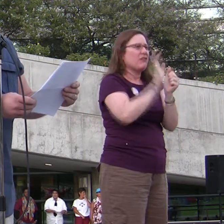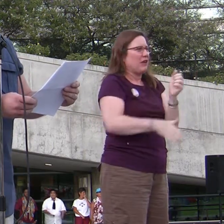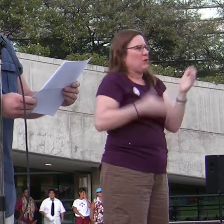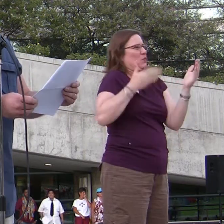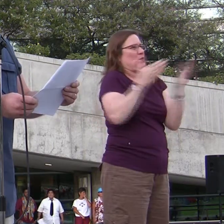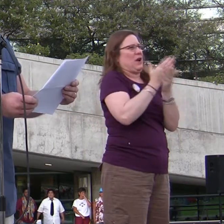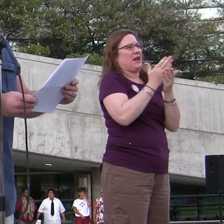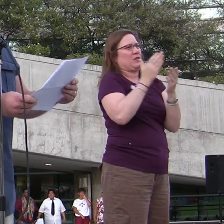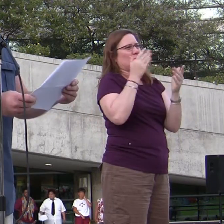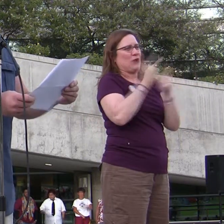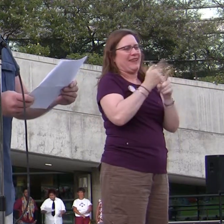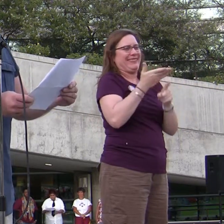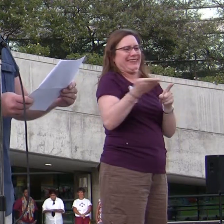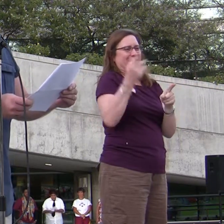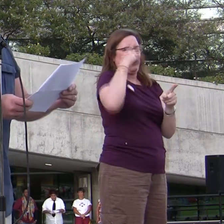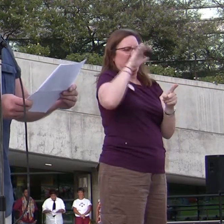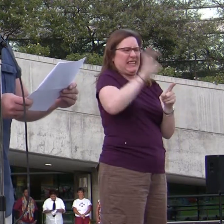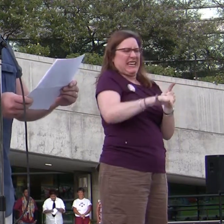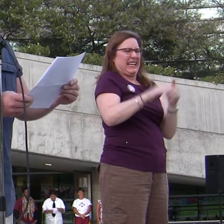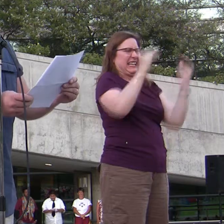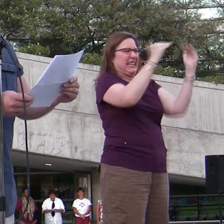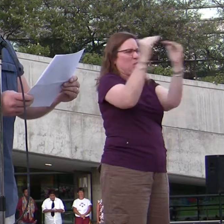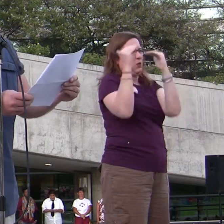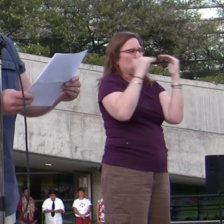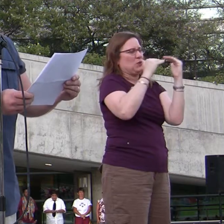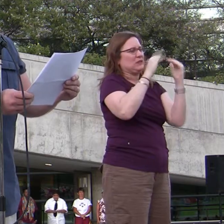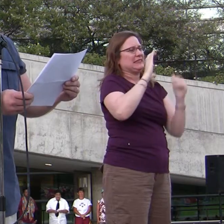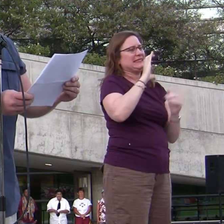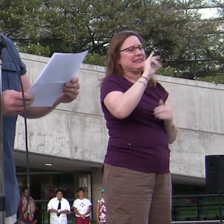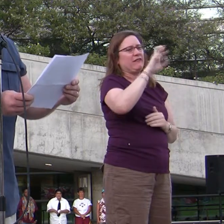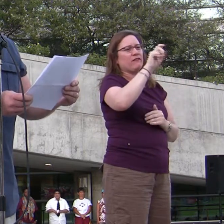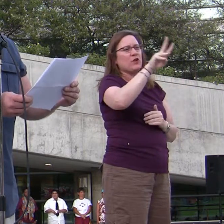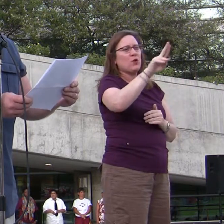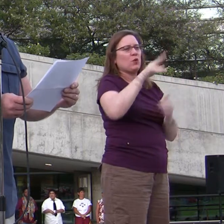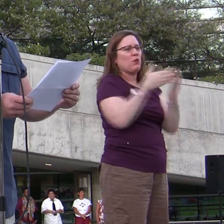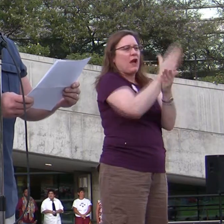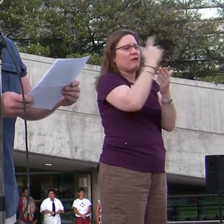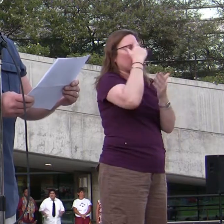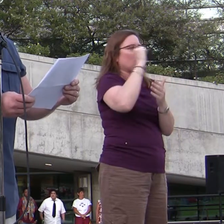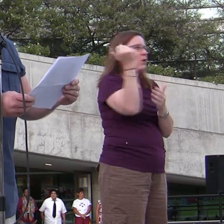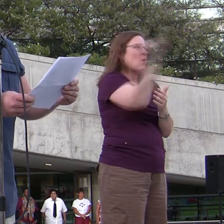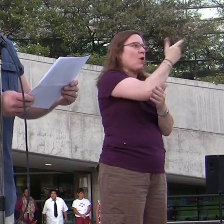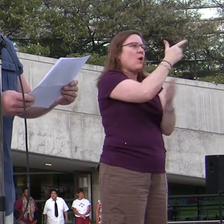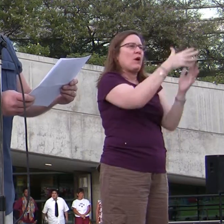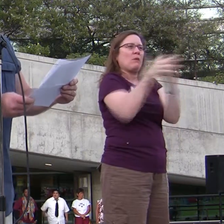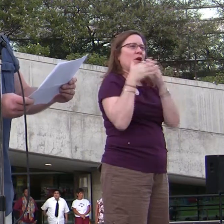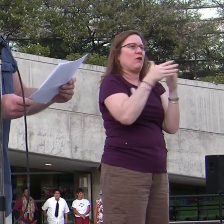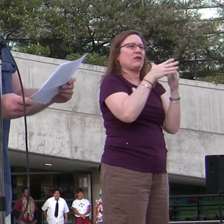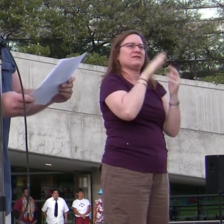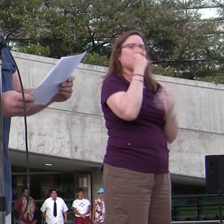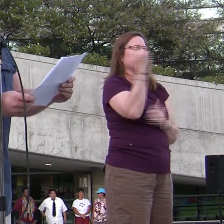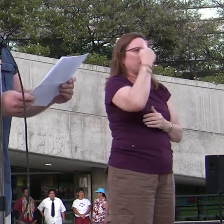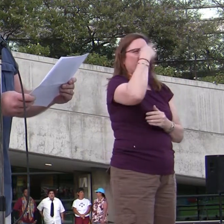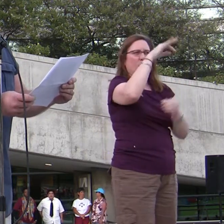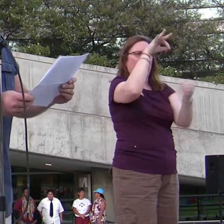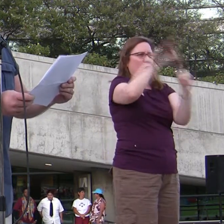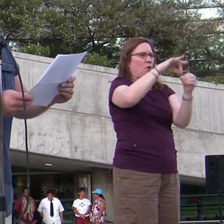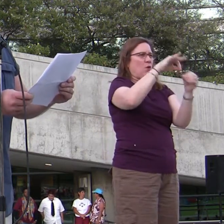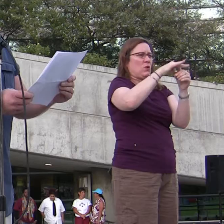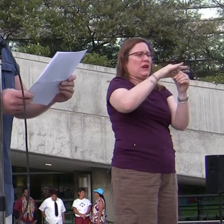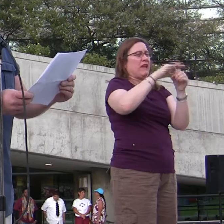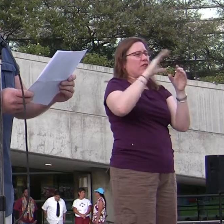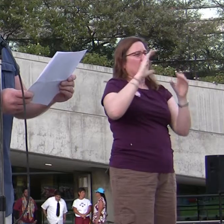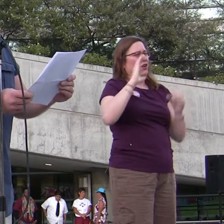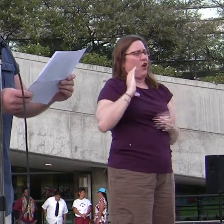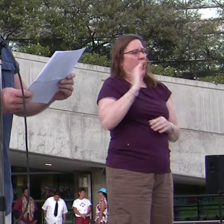thing to do. They felt that equal civil rights for all Americans is not something you take to the ballot box. If Congress was